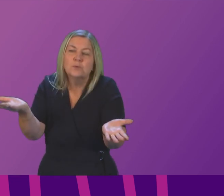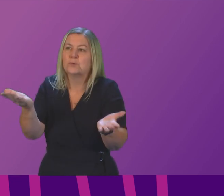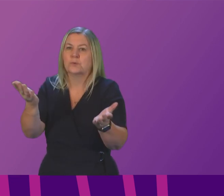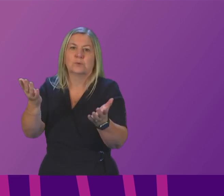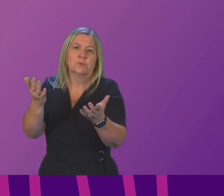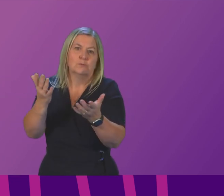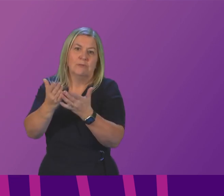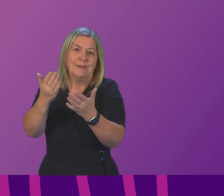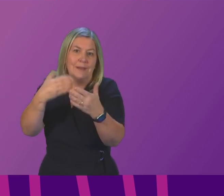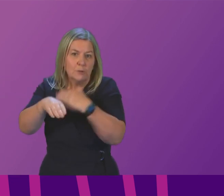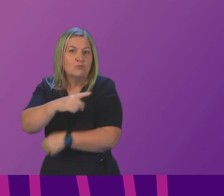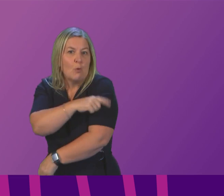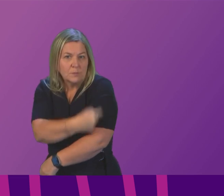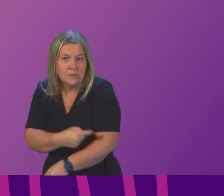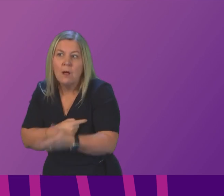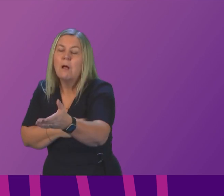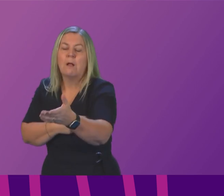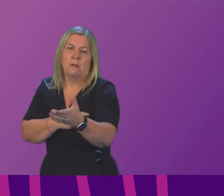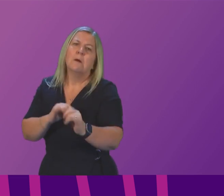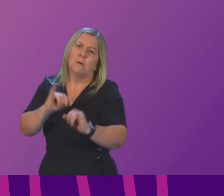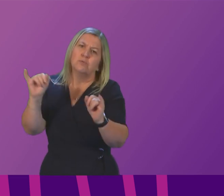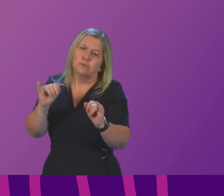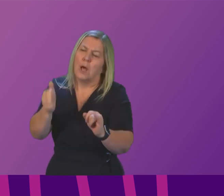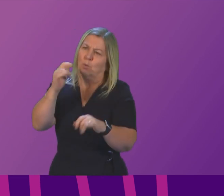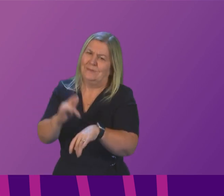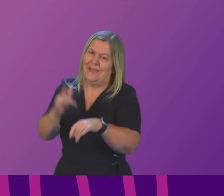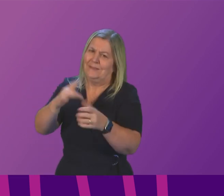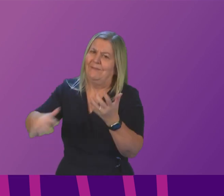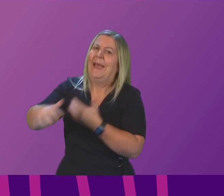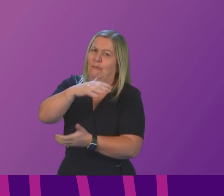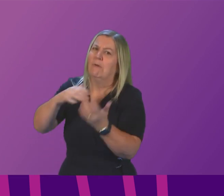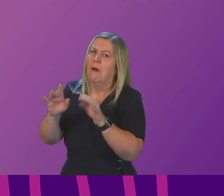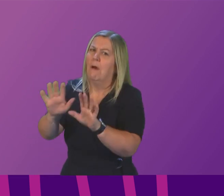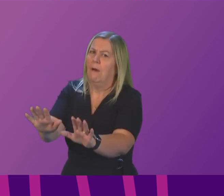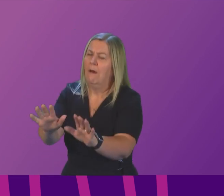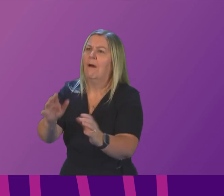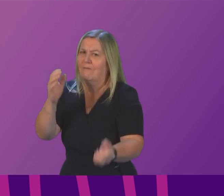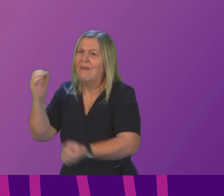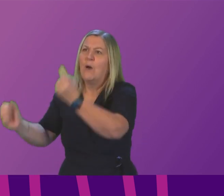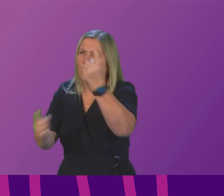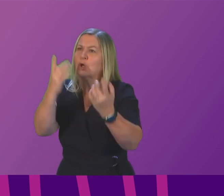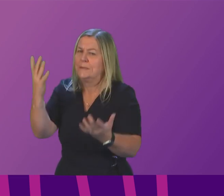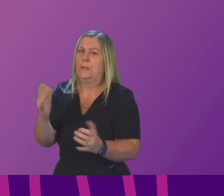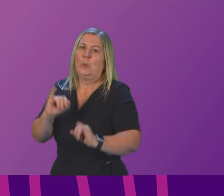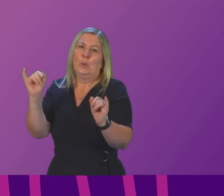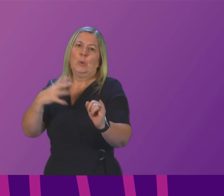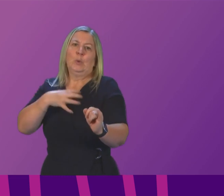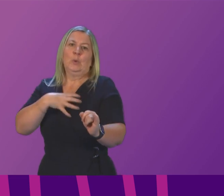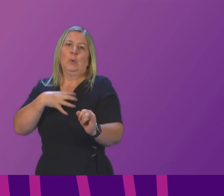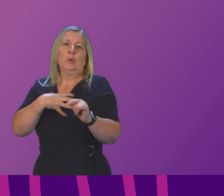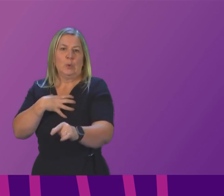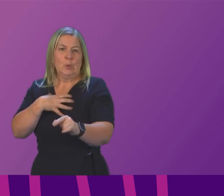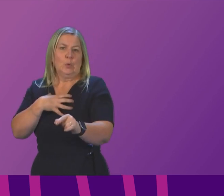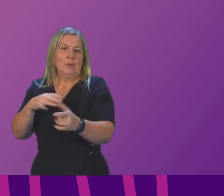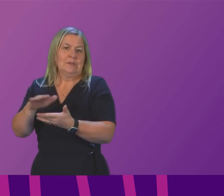media understand the shock and therefore there will be particular sensitivity in that area around fireworks this bonfire night so I will ask